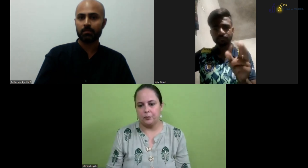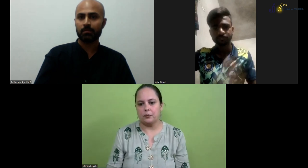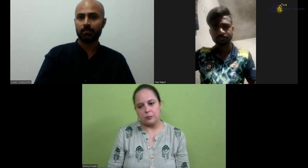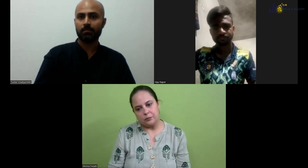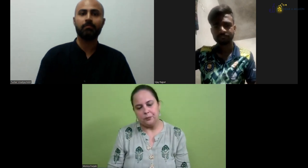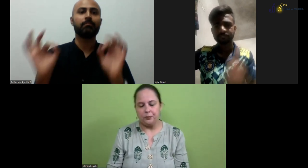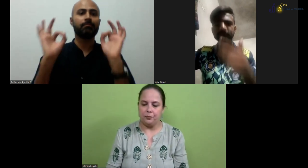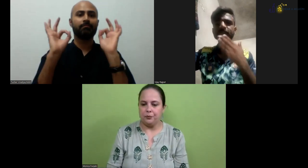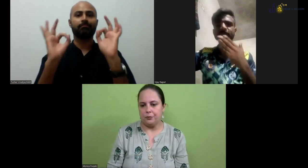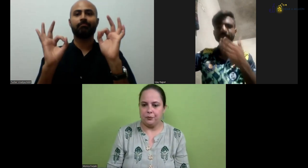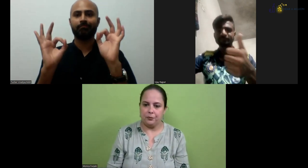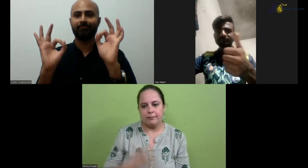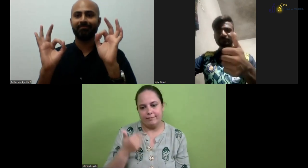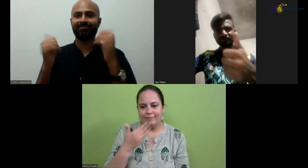the job.